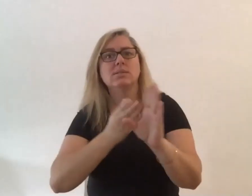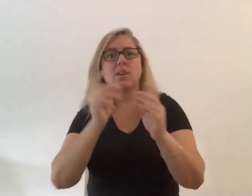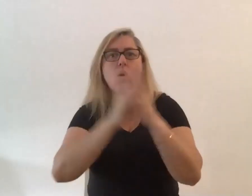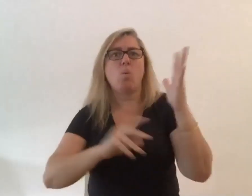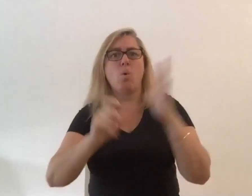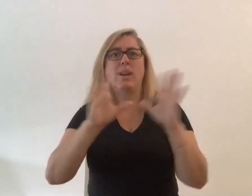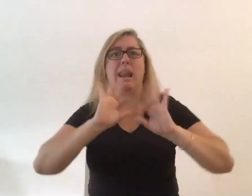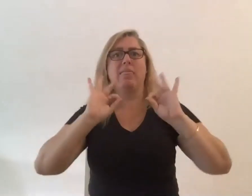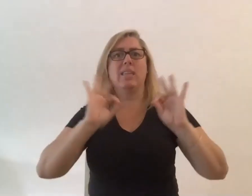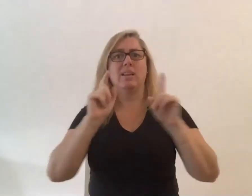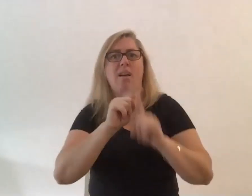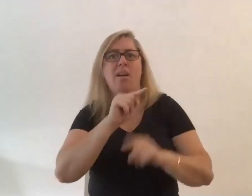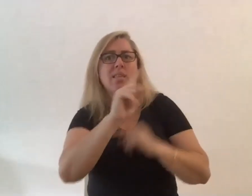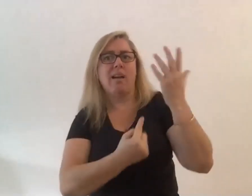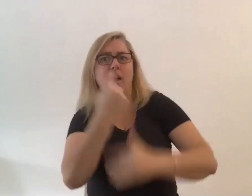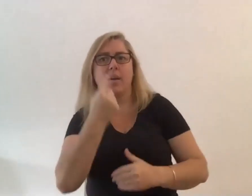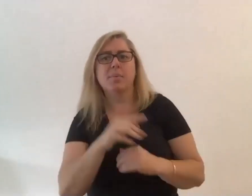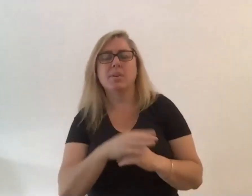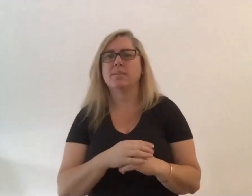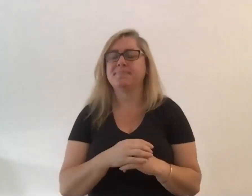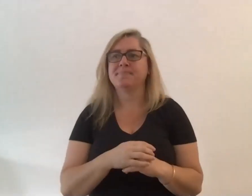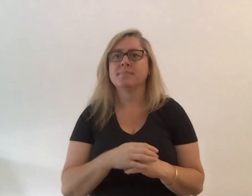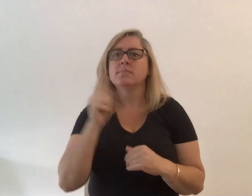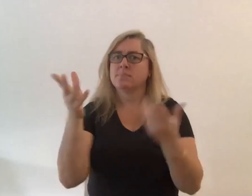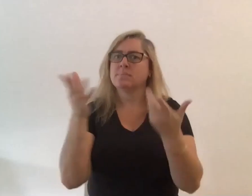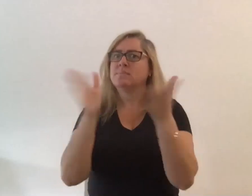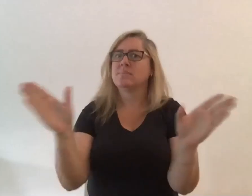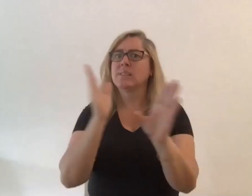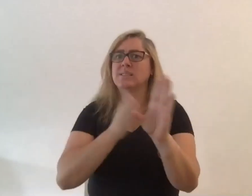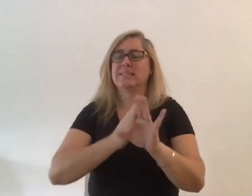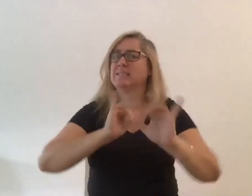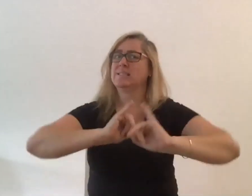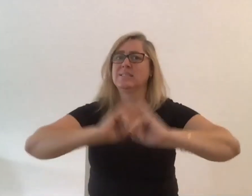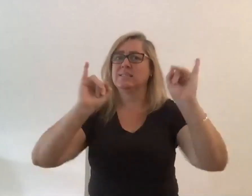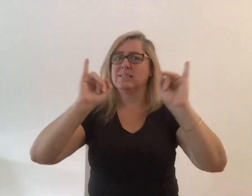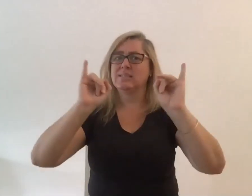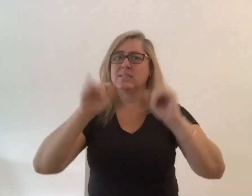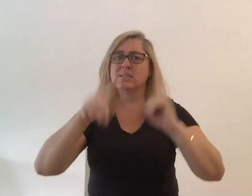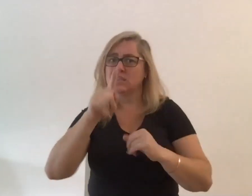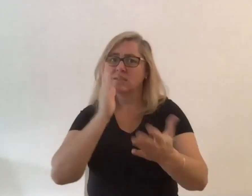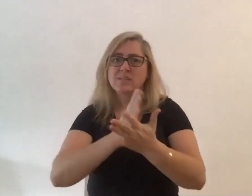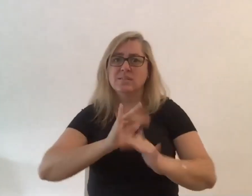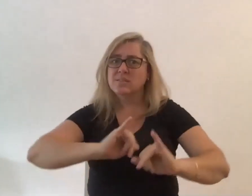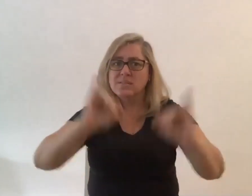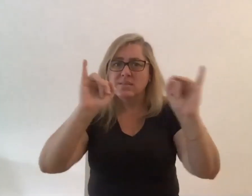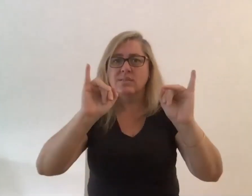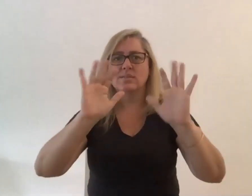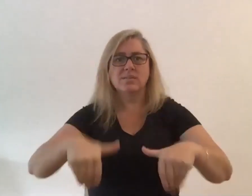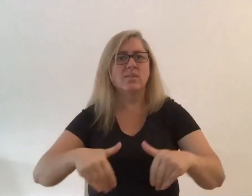so public psych wards they're horrendous places they're absolutely shocking so i thought how do we bring those